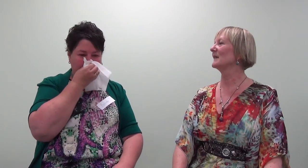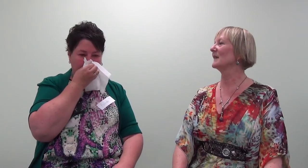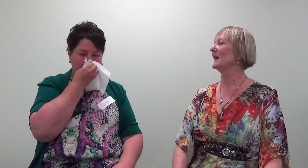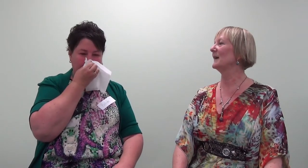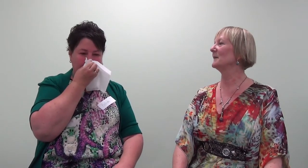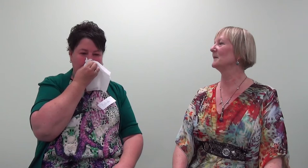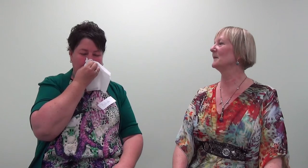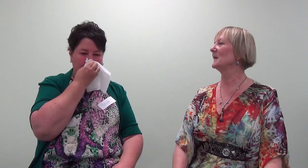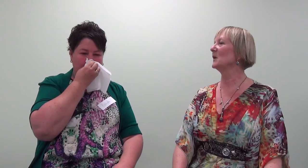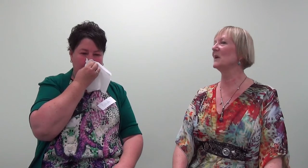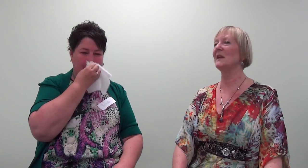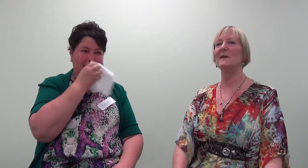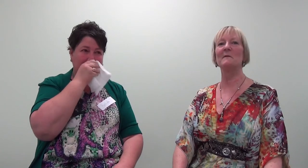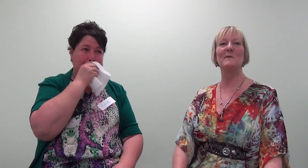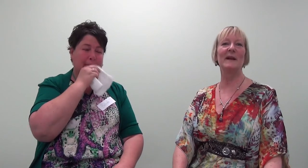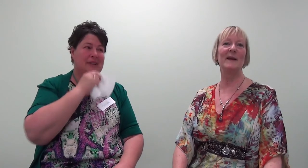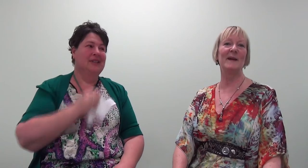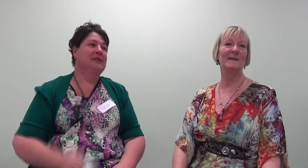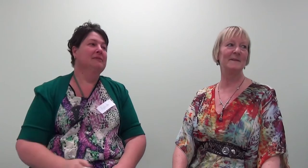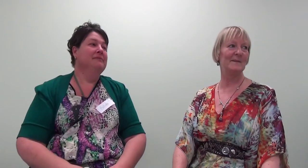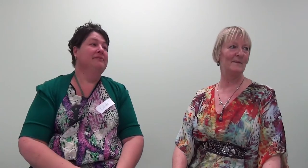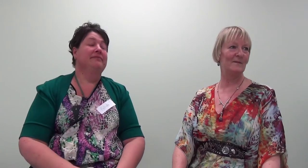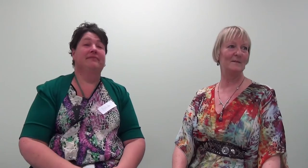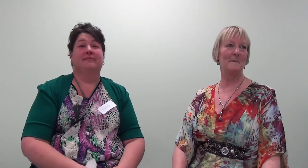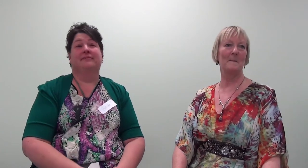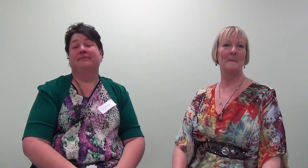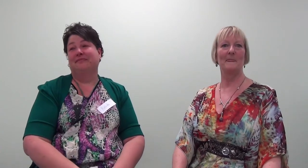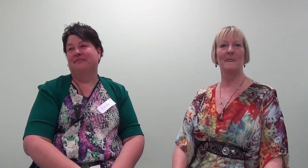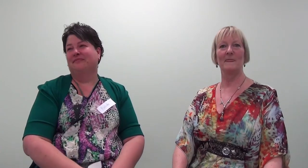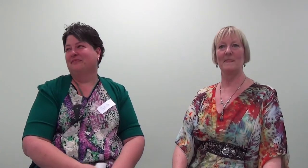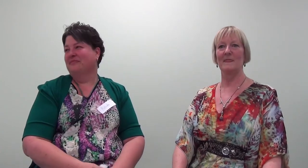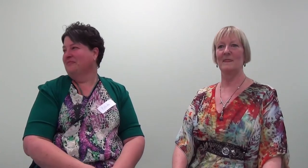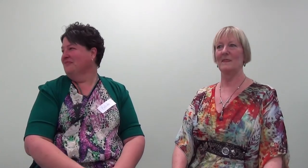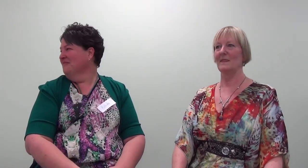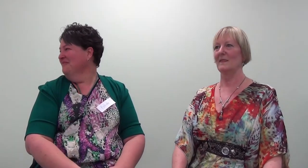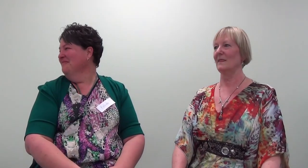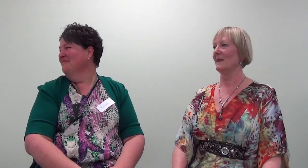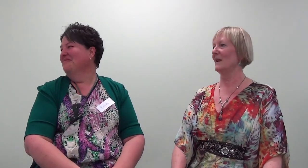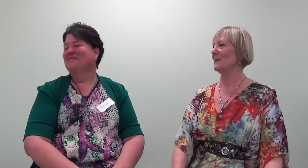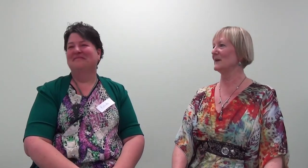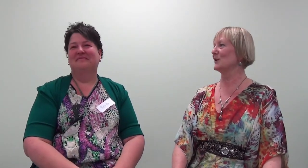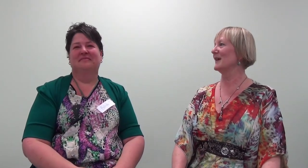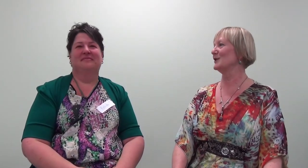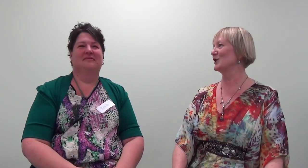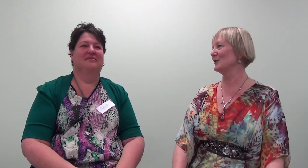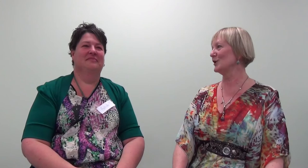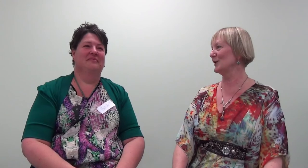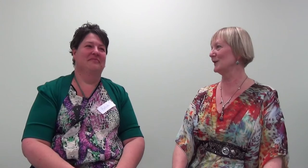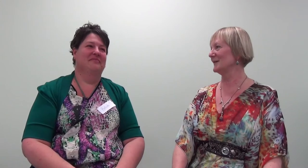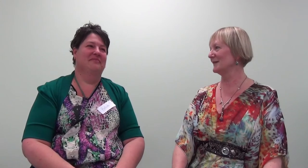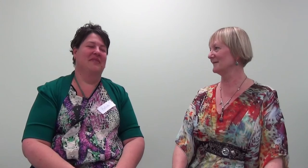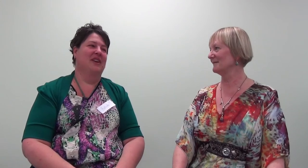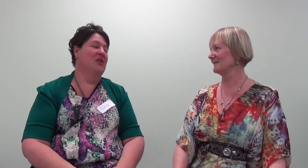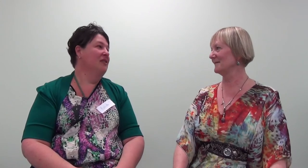Okay, looking at everyone now, how much have they judging you? They're not.